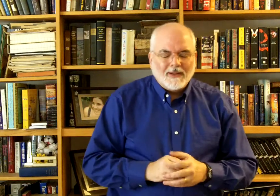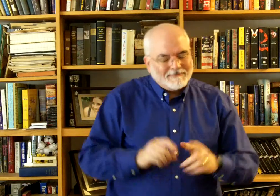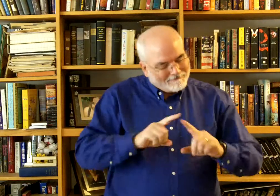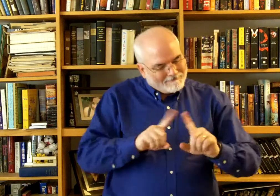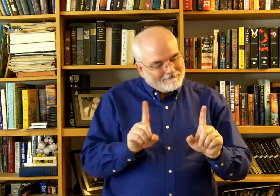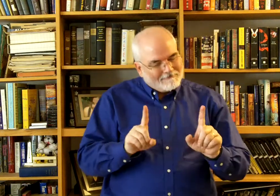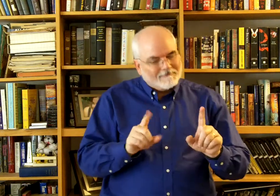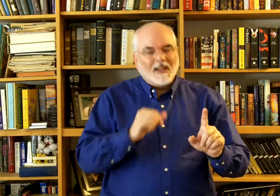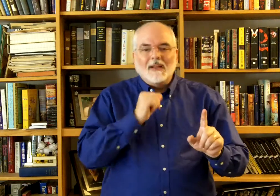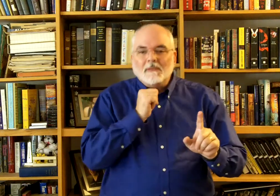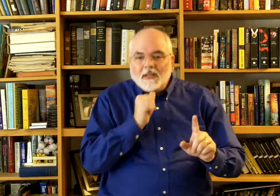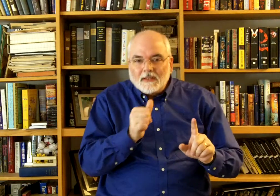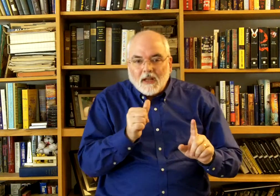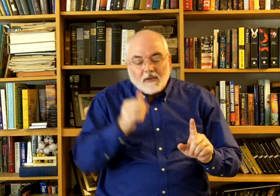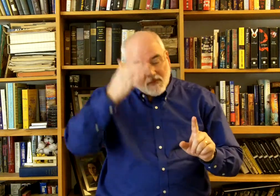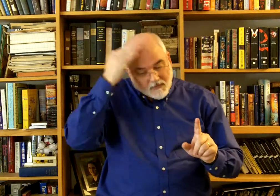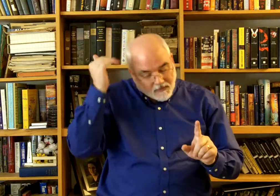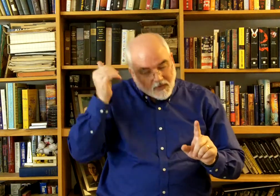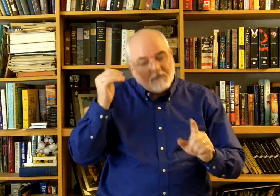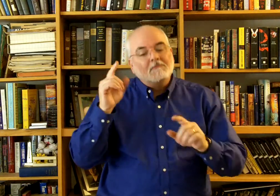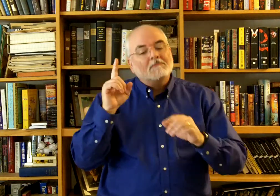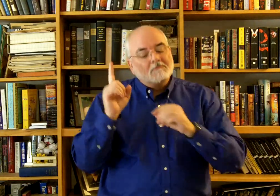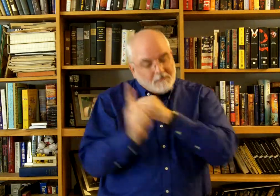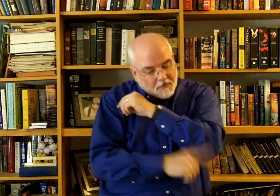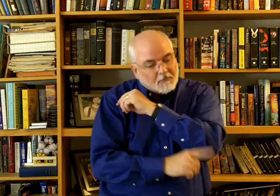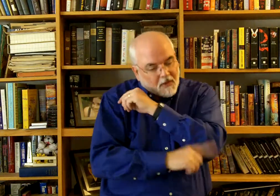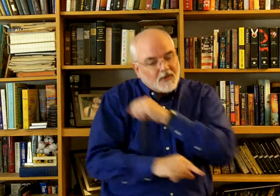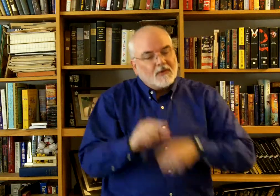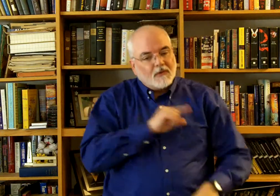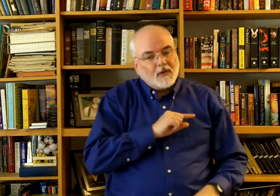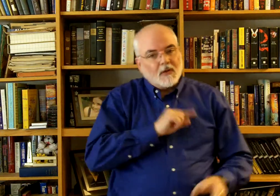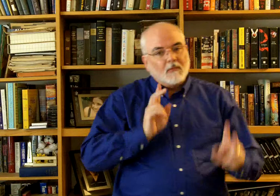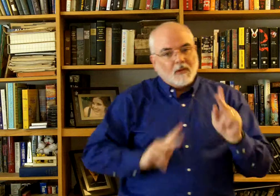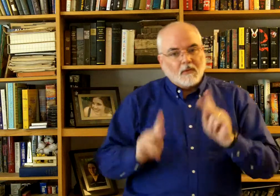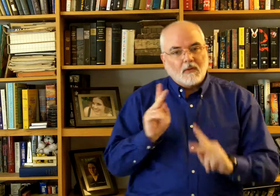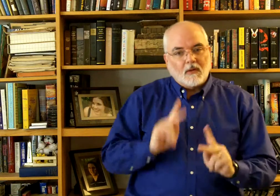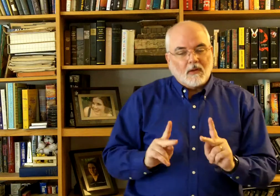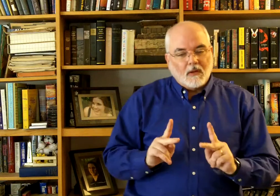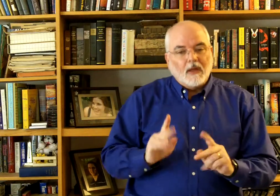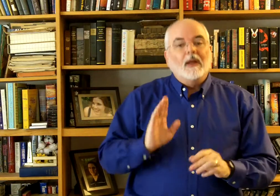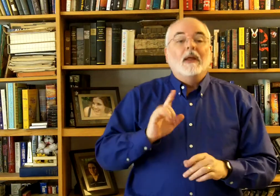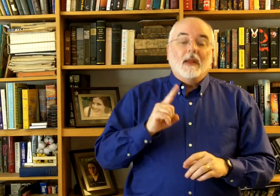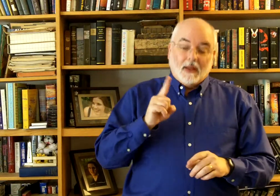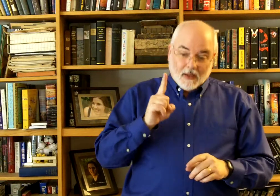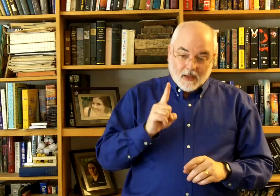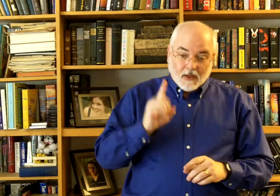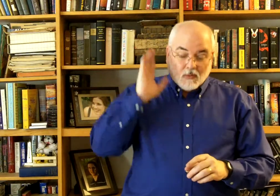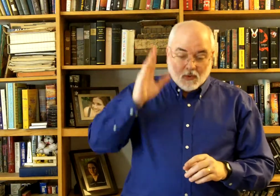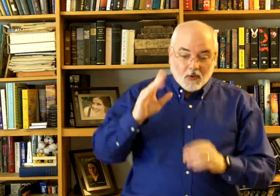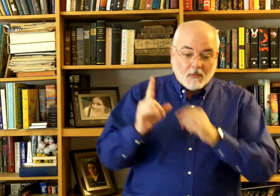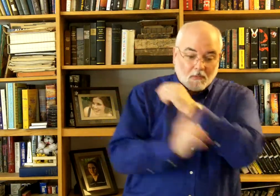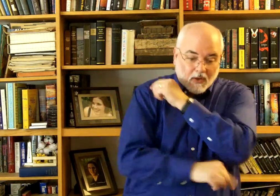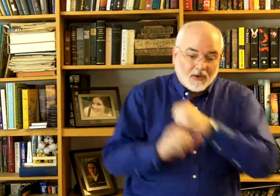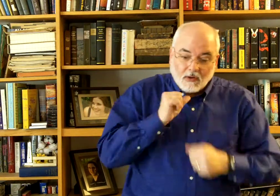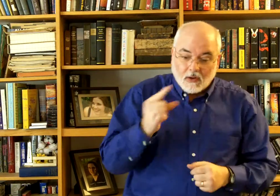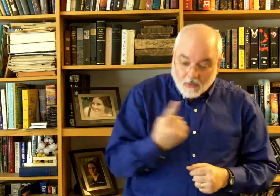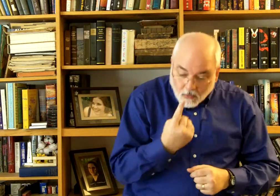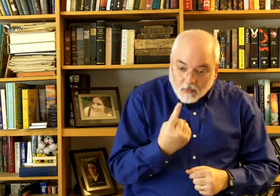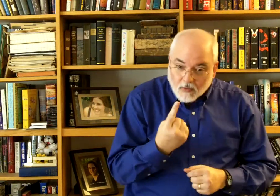he does not forget to punish the guilty people. He will punish not only the guilty people, but also their